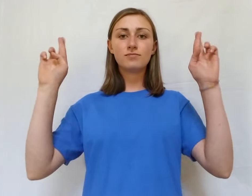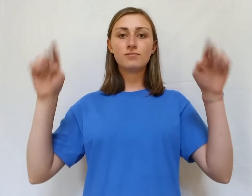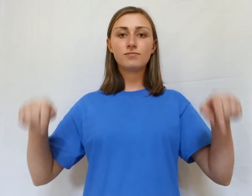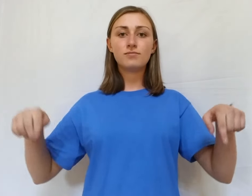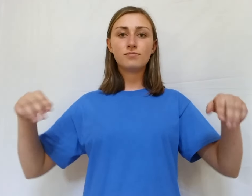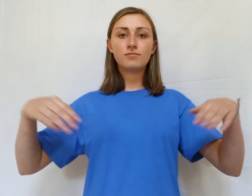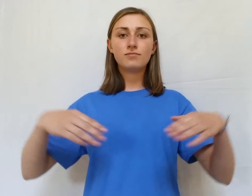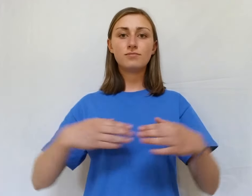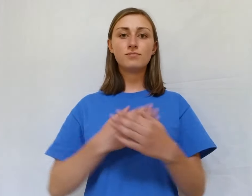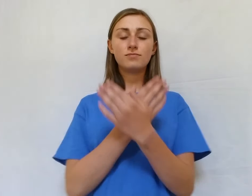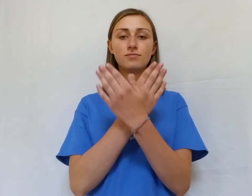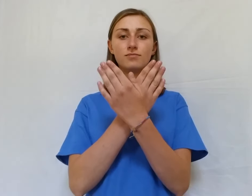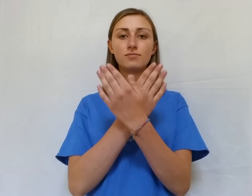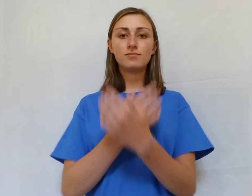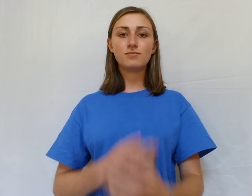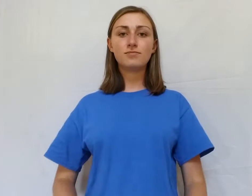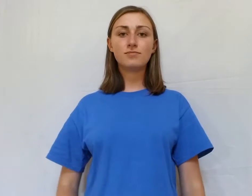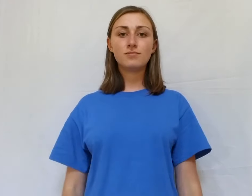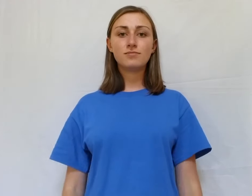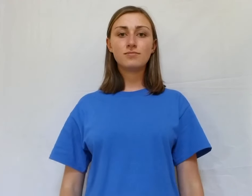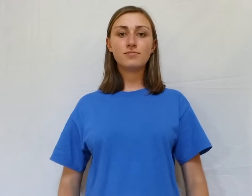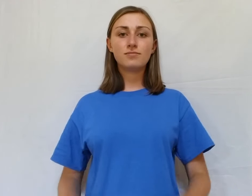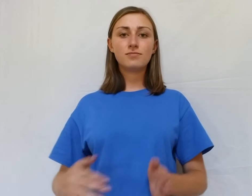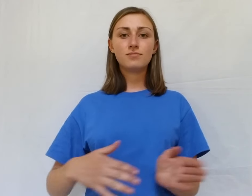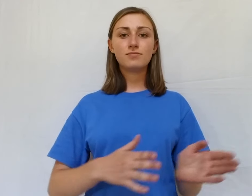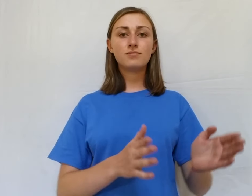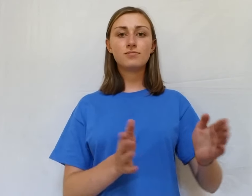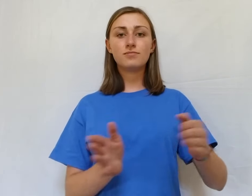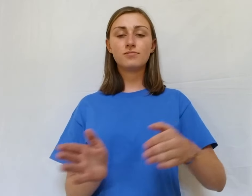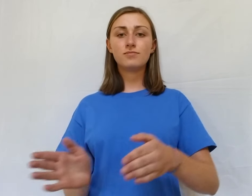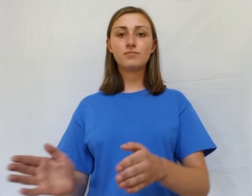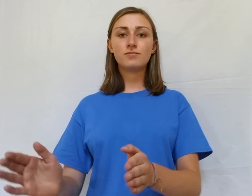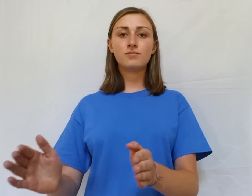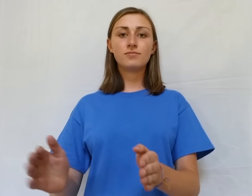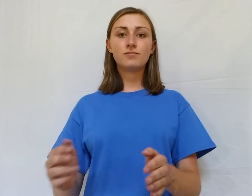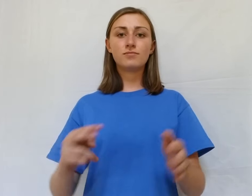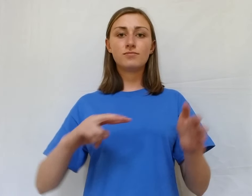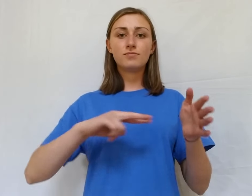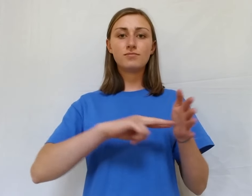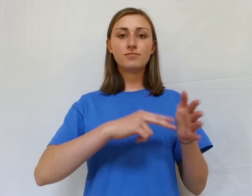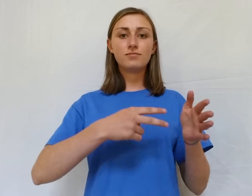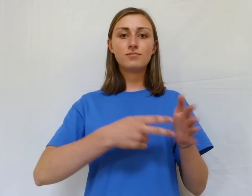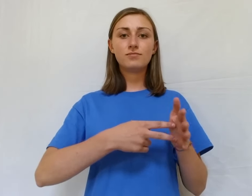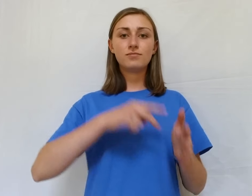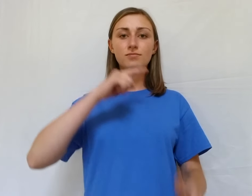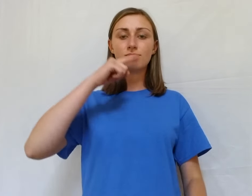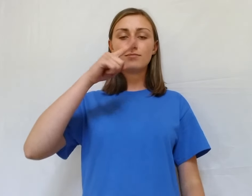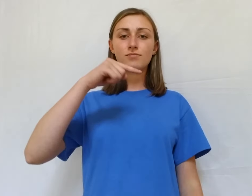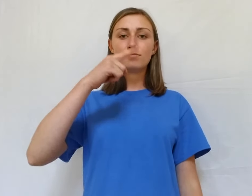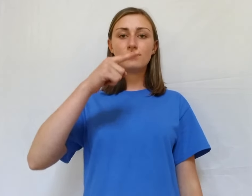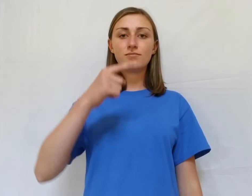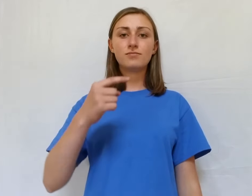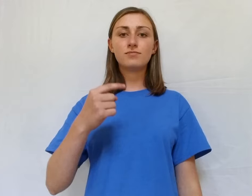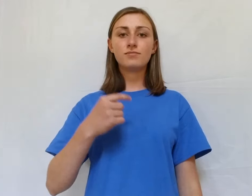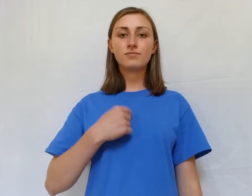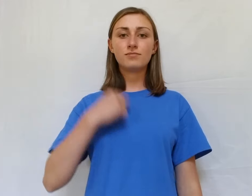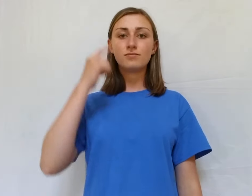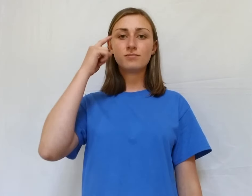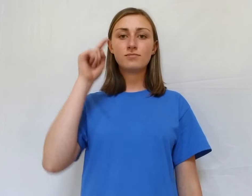somebody New And by the way I've been meaning To say I Think